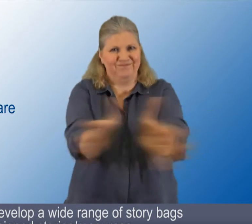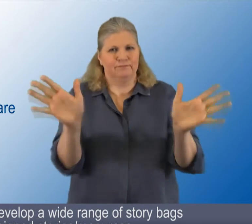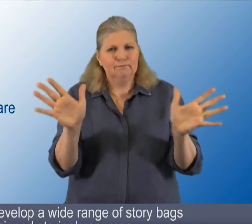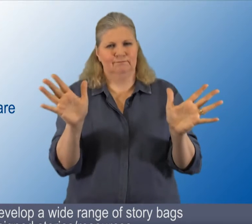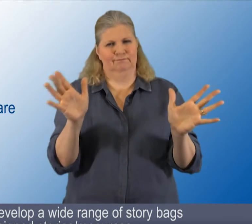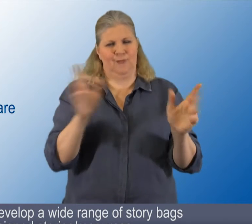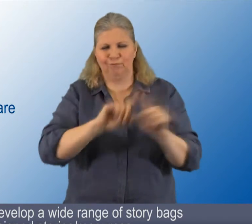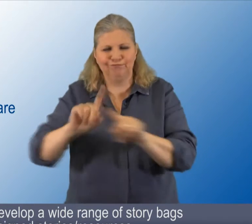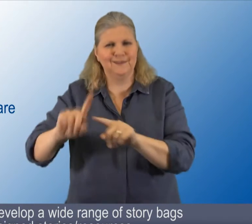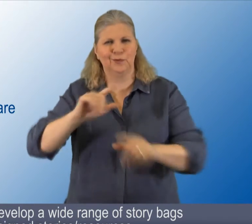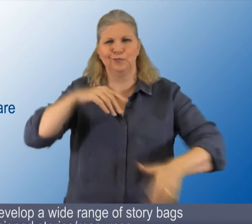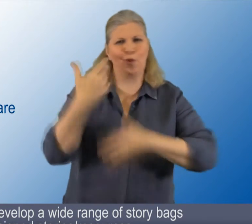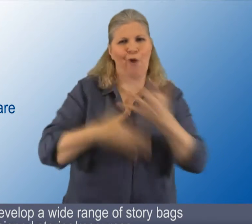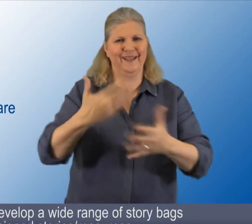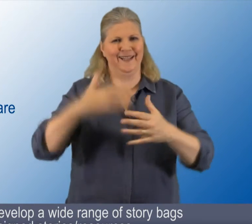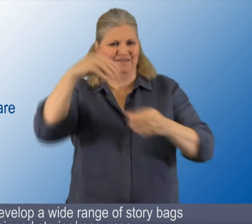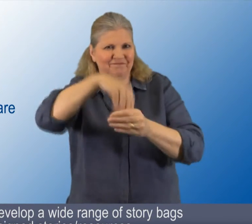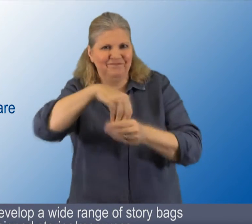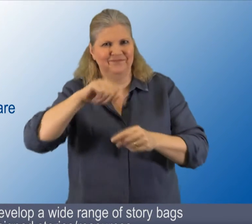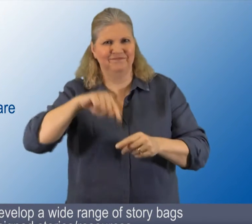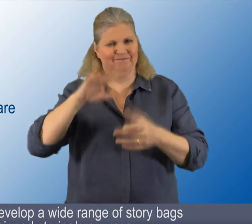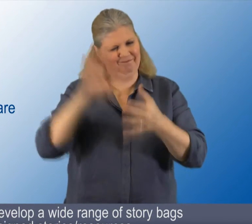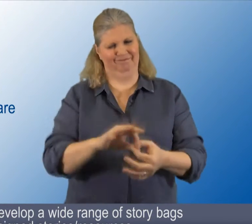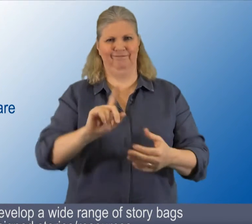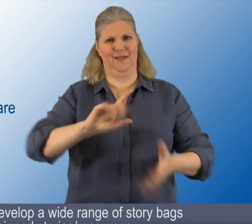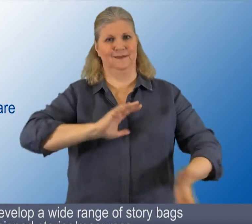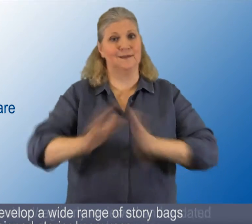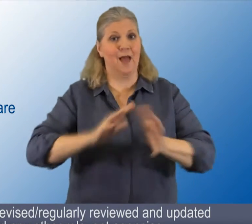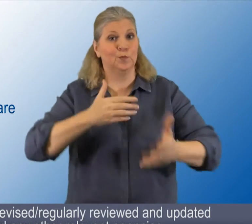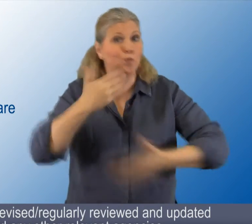Continue to develop a wide range of story bags with signed stories and resources.